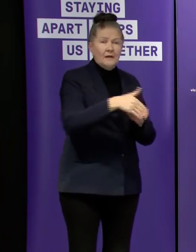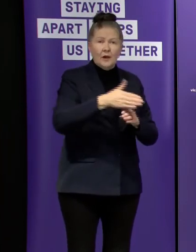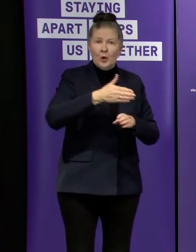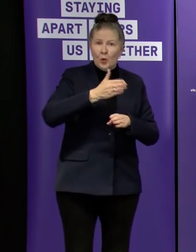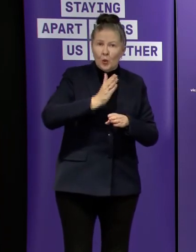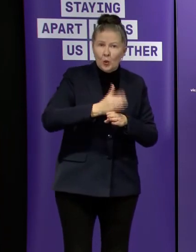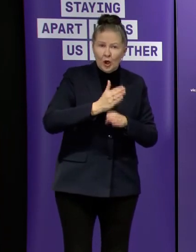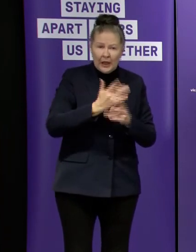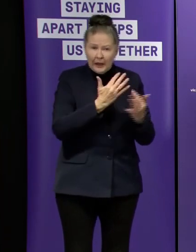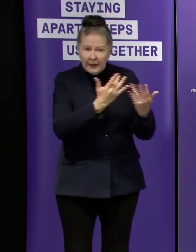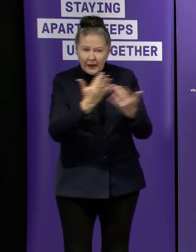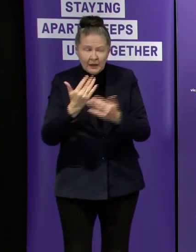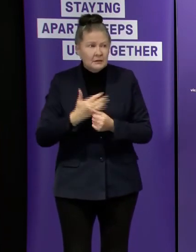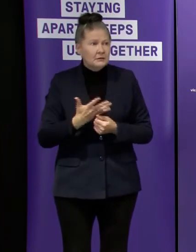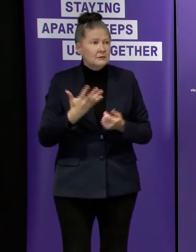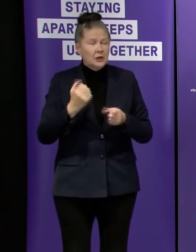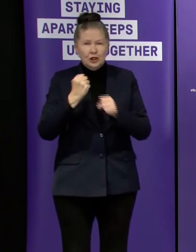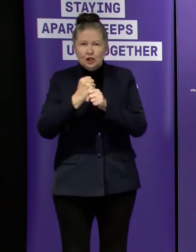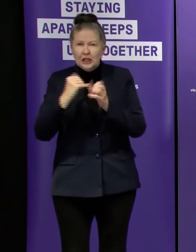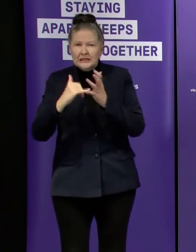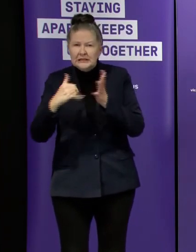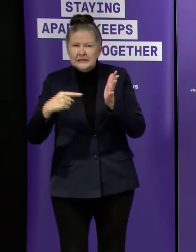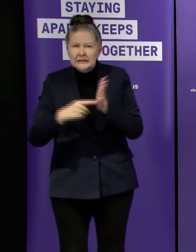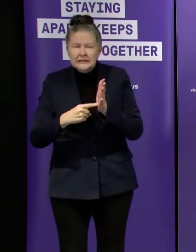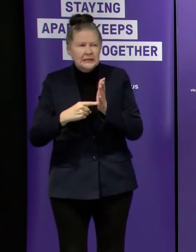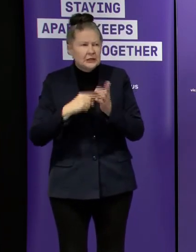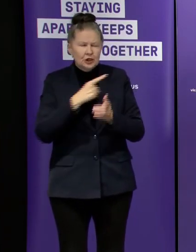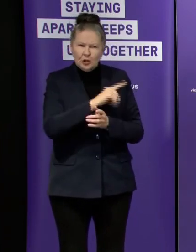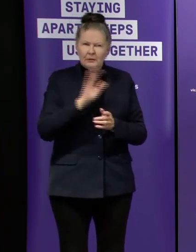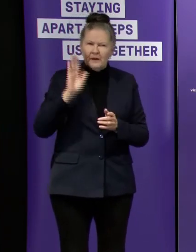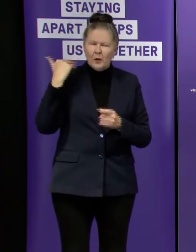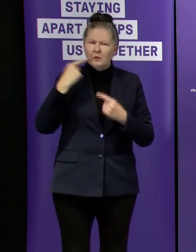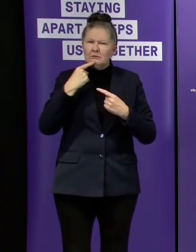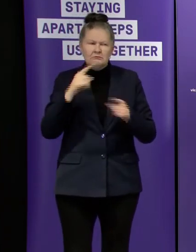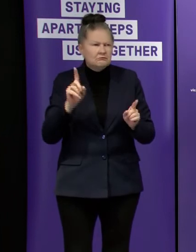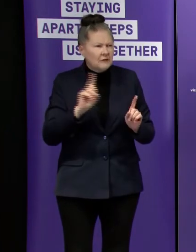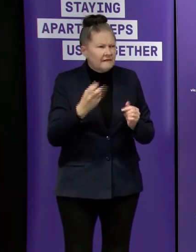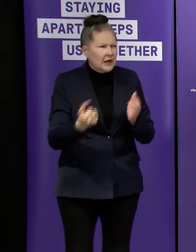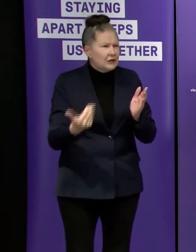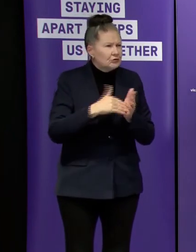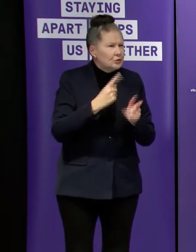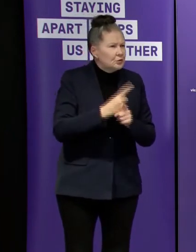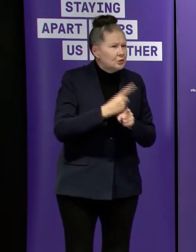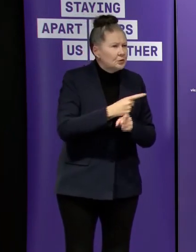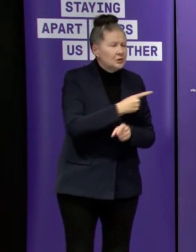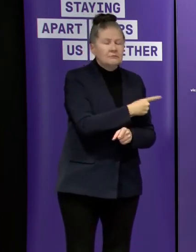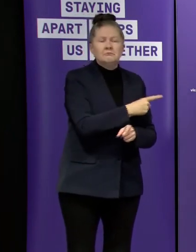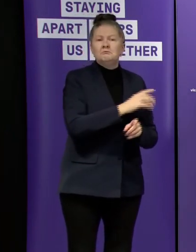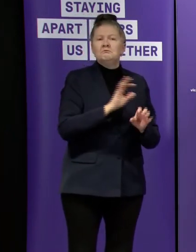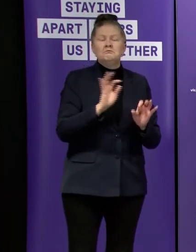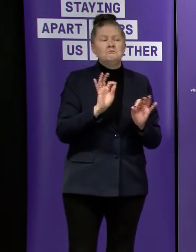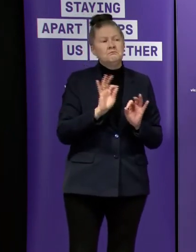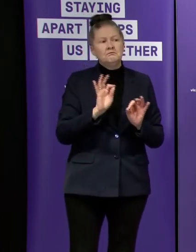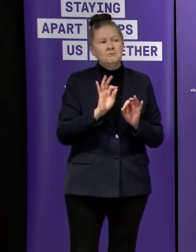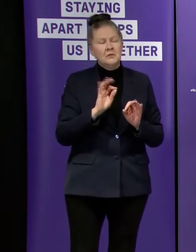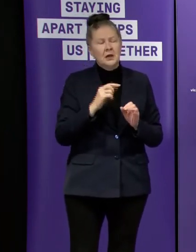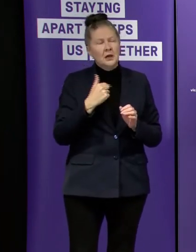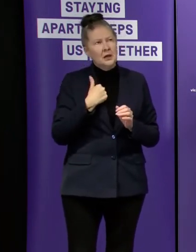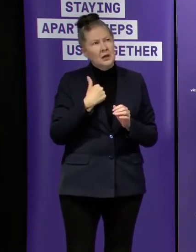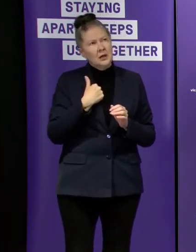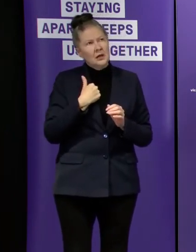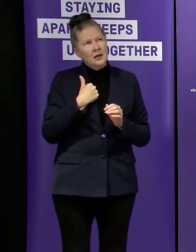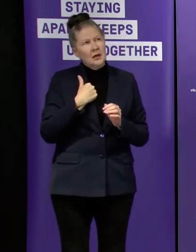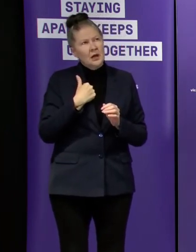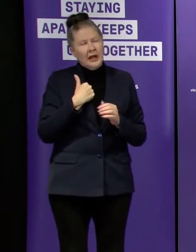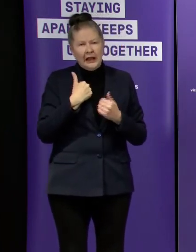um from your last last time you updated us on those things oh not really i think when i produce the last uh